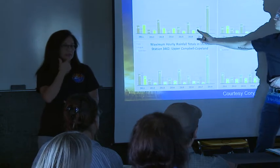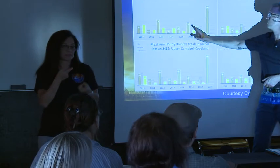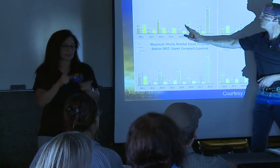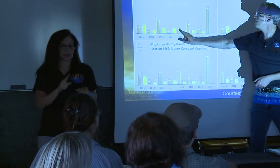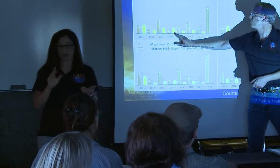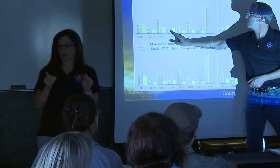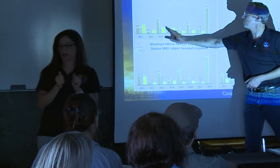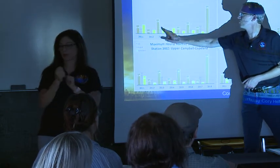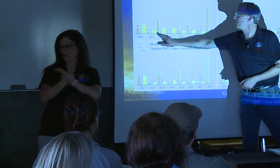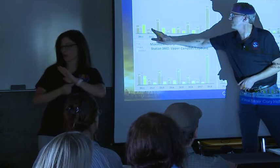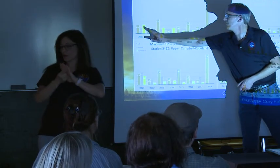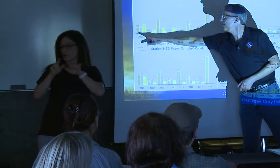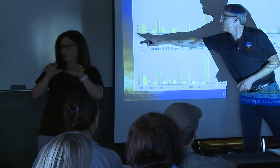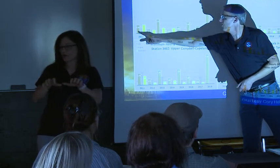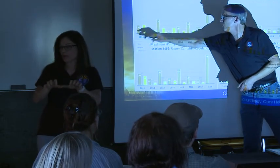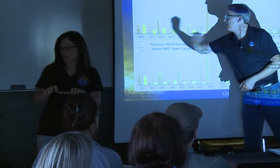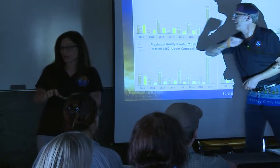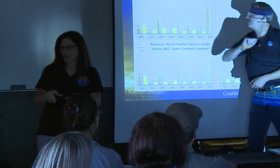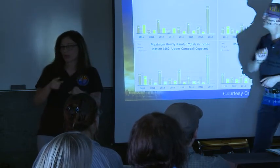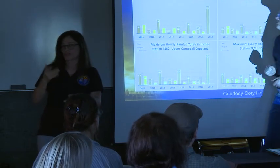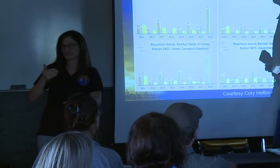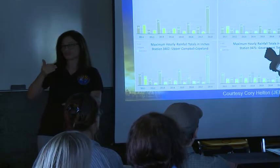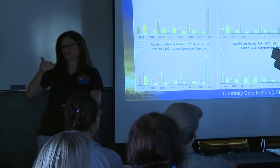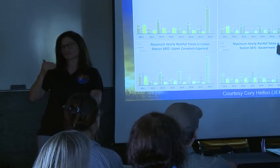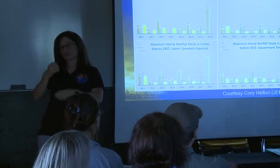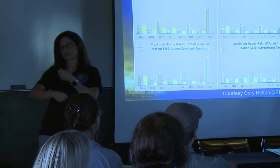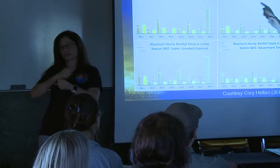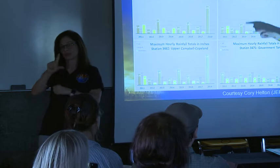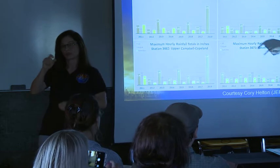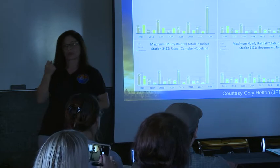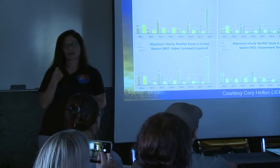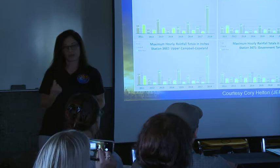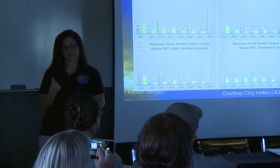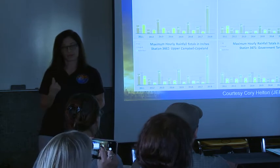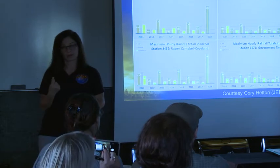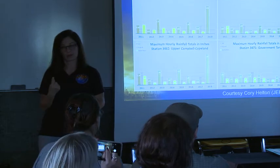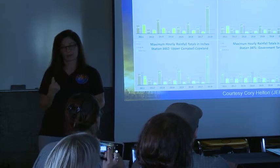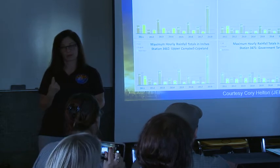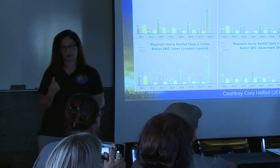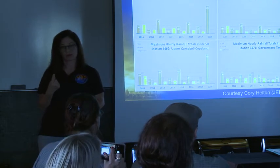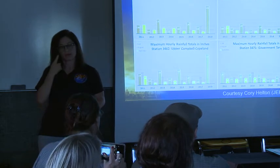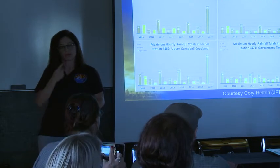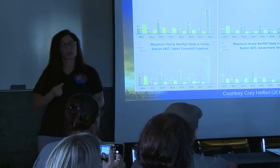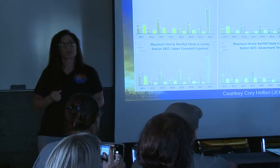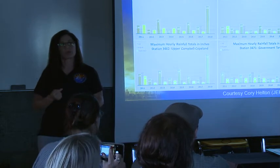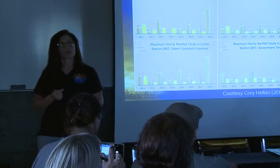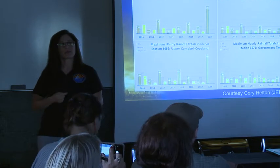the one hour rainfall rates all the way back to 2011 at four of the rainfall